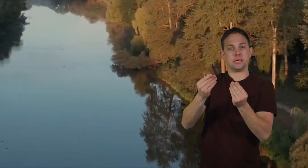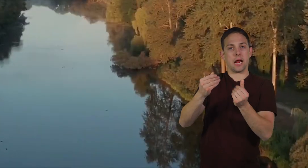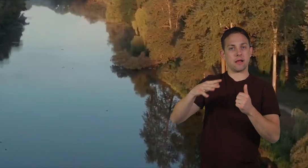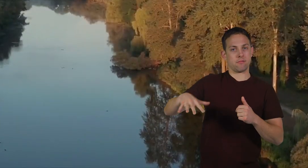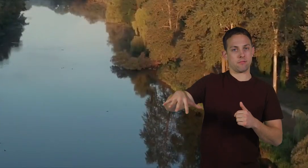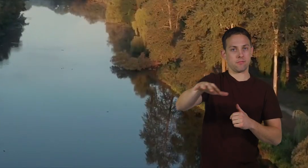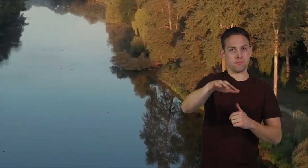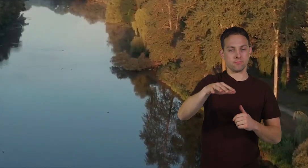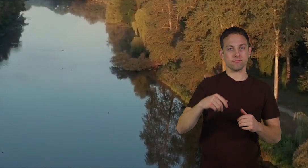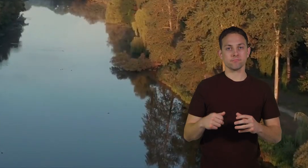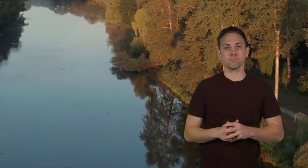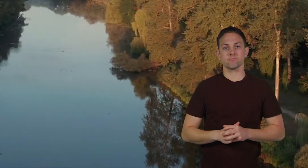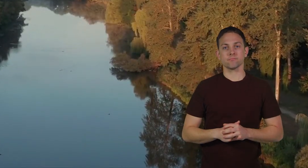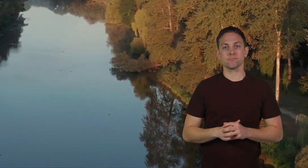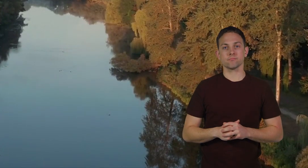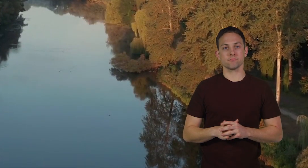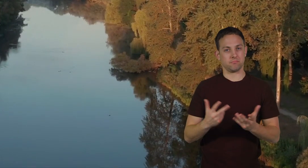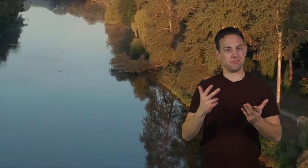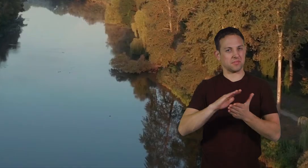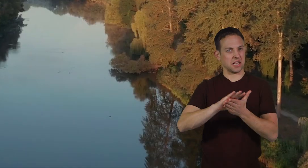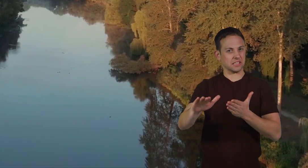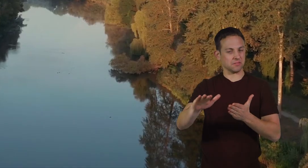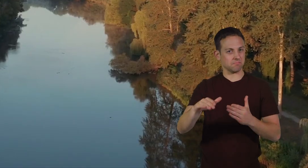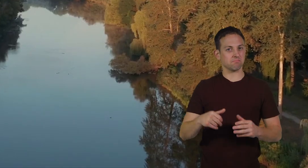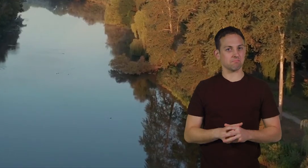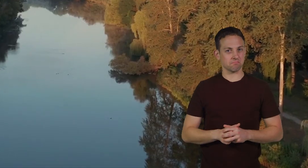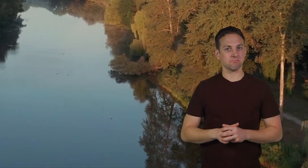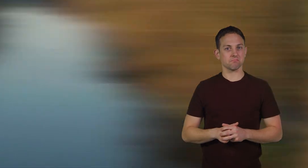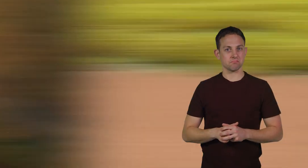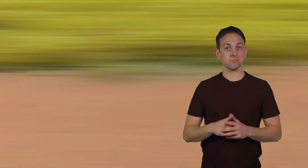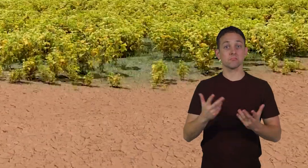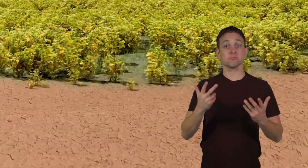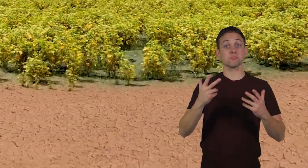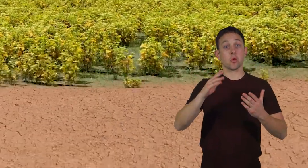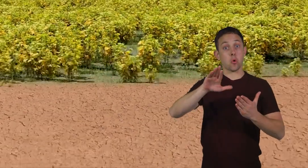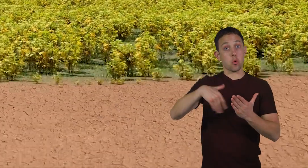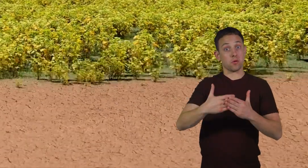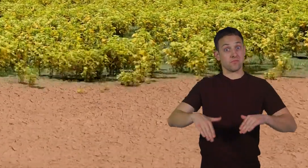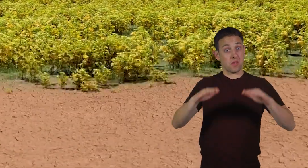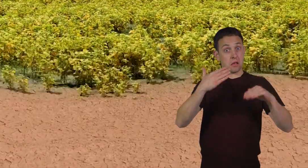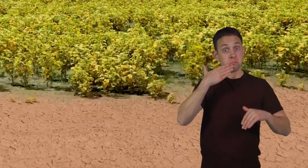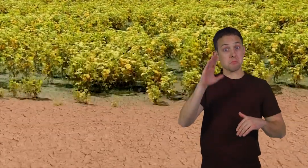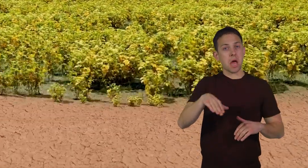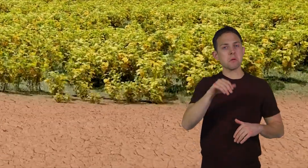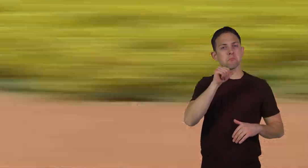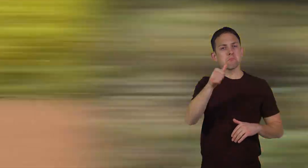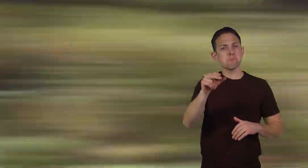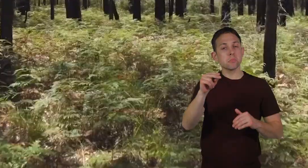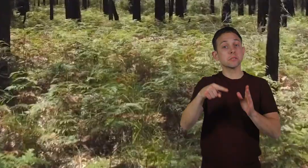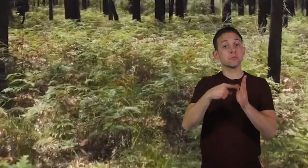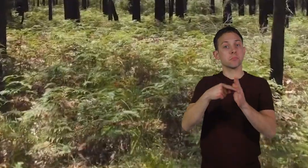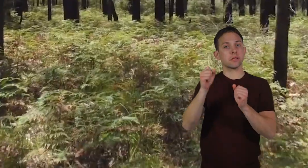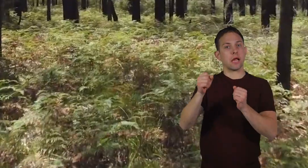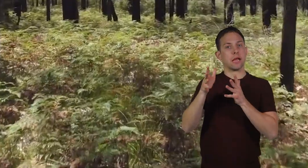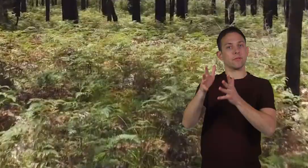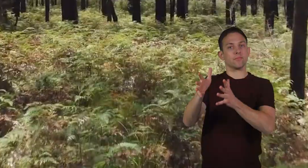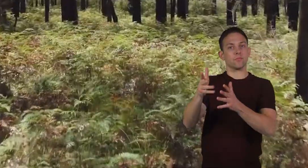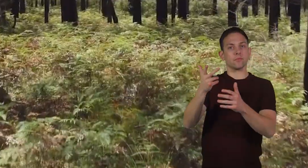land. Nice! And floods aren't all bad. Sometimes they can leave